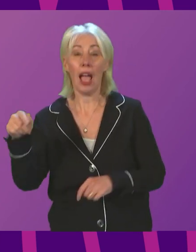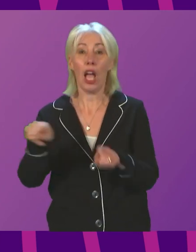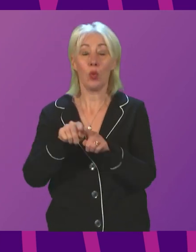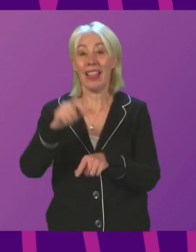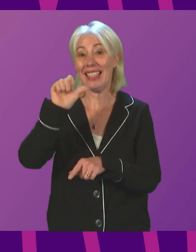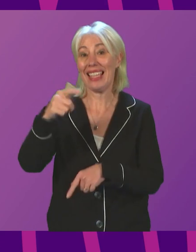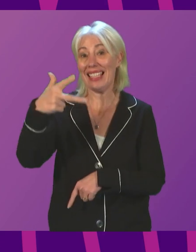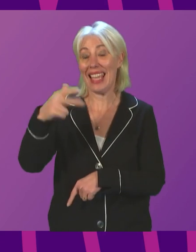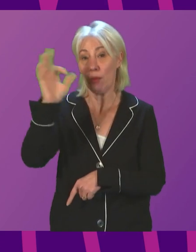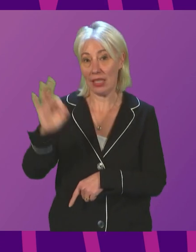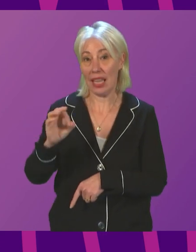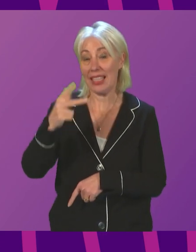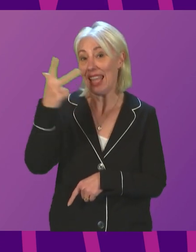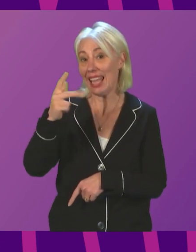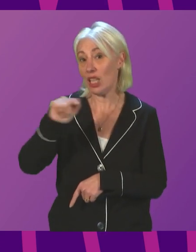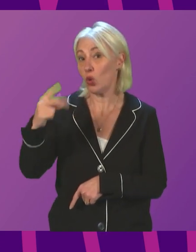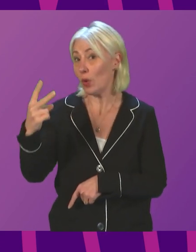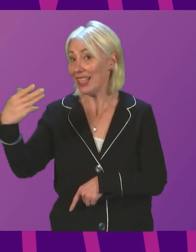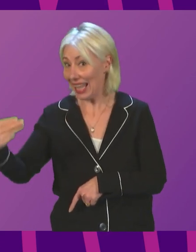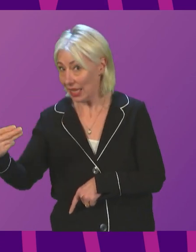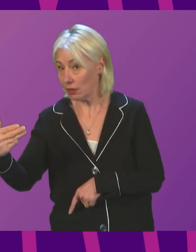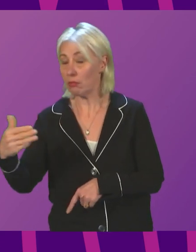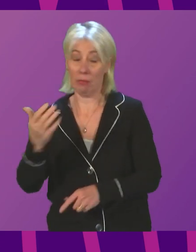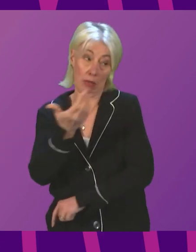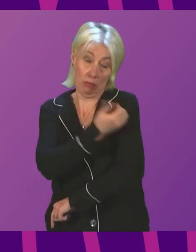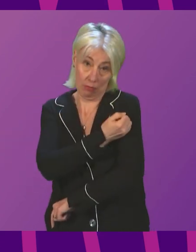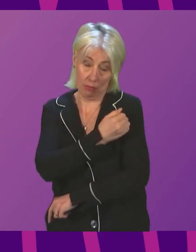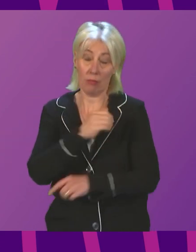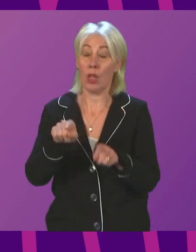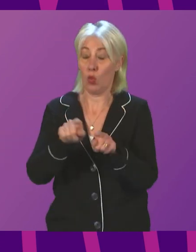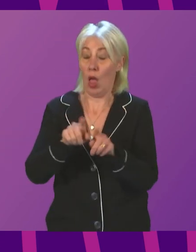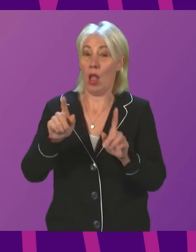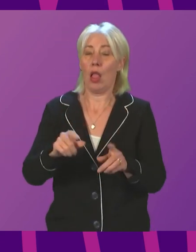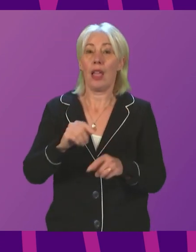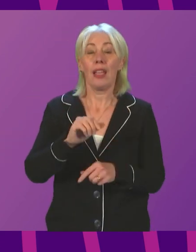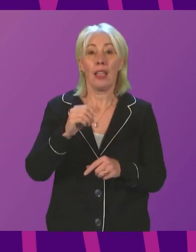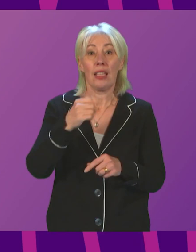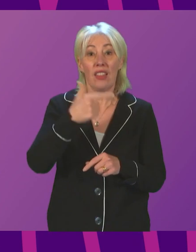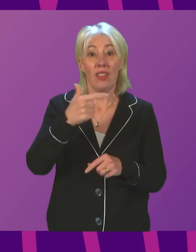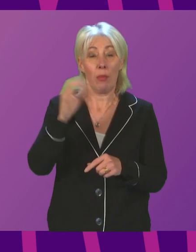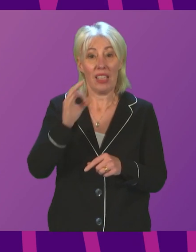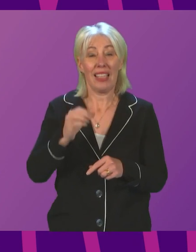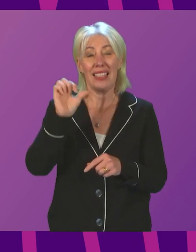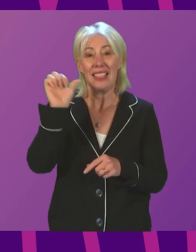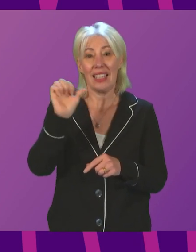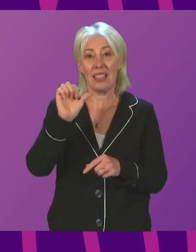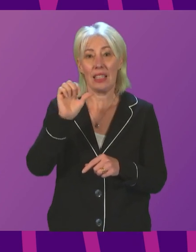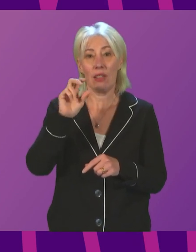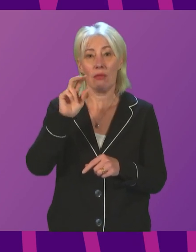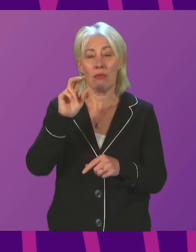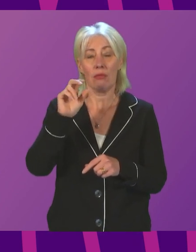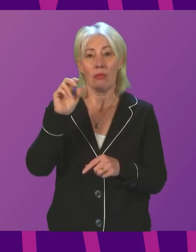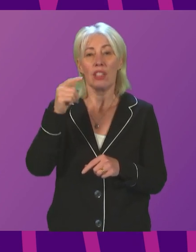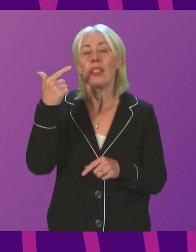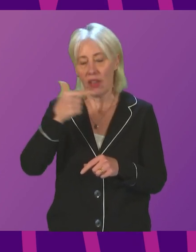% of 18 to 29 year olds. In addition, 76% of 16 and 17 year olds and 55